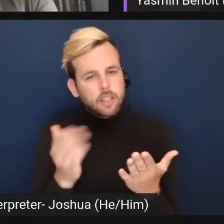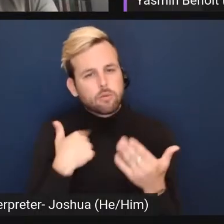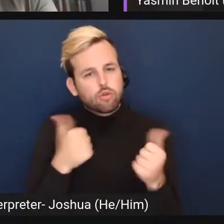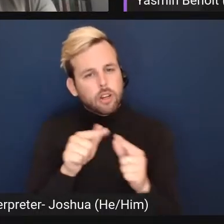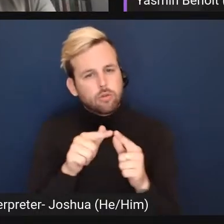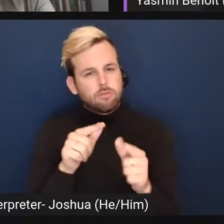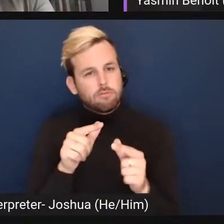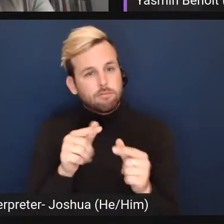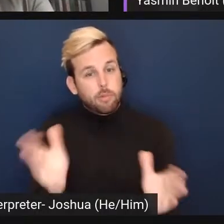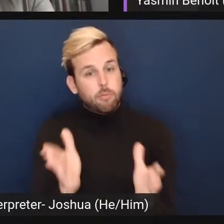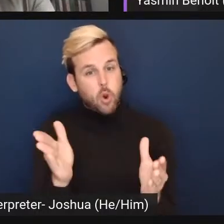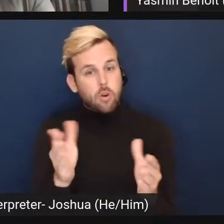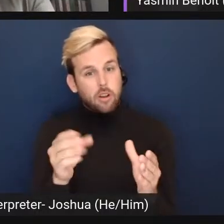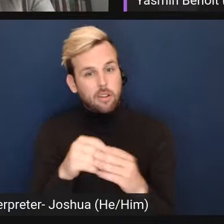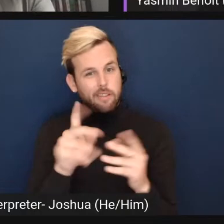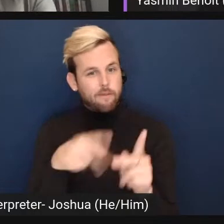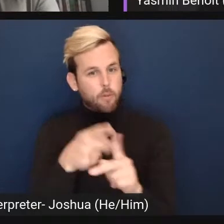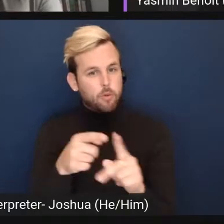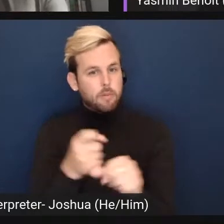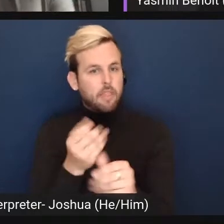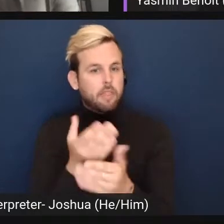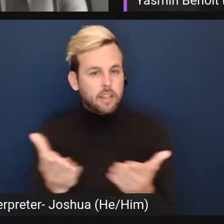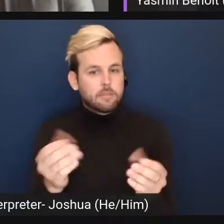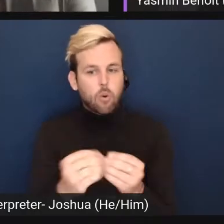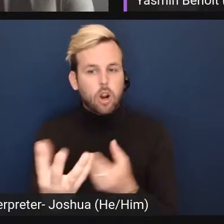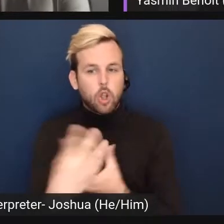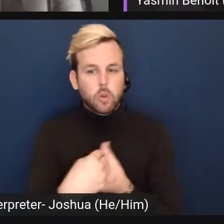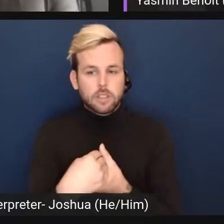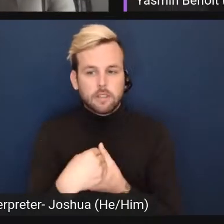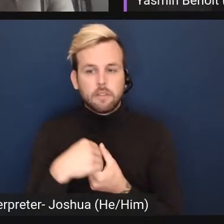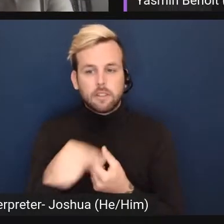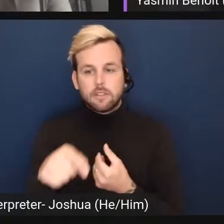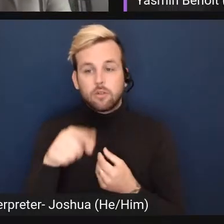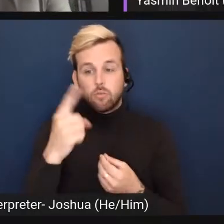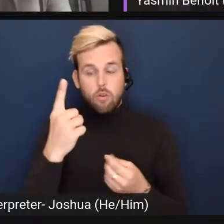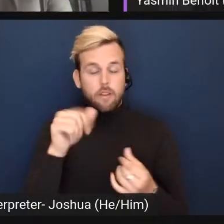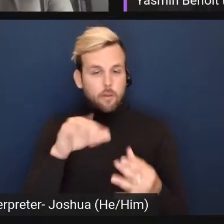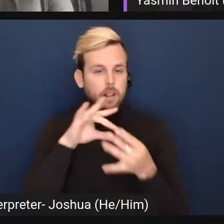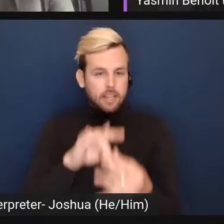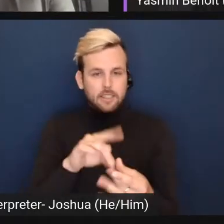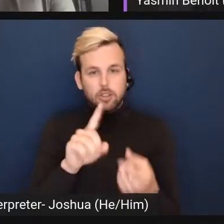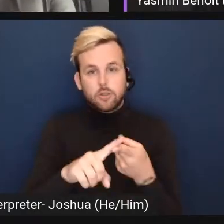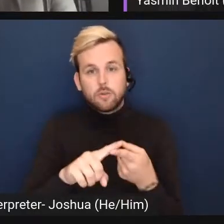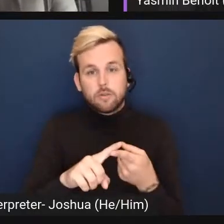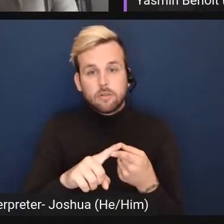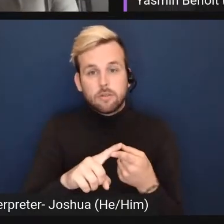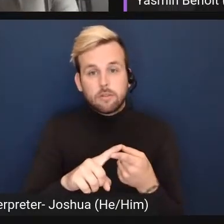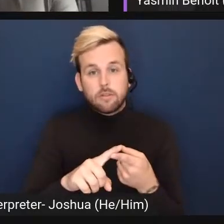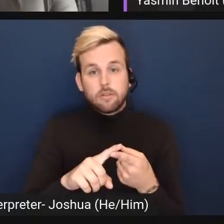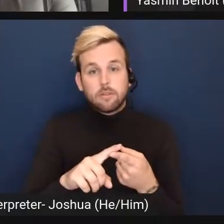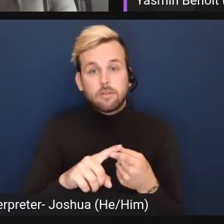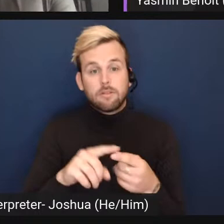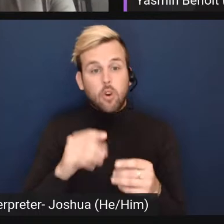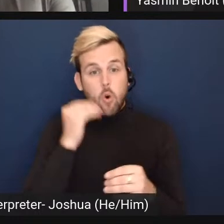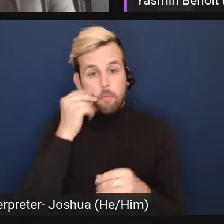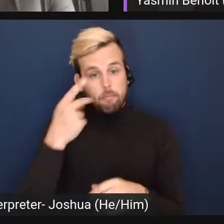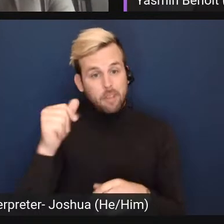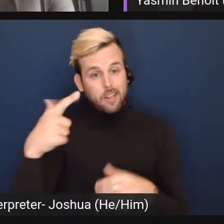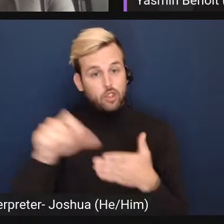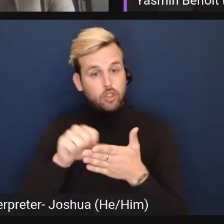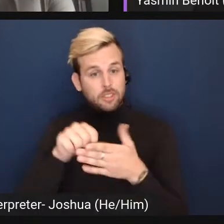to, like, promote in the forums to make things, like, more inclusive. This is just one that relates to the definition on the homepage, and hopefully will